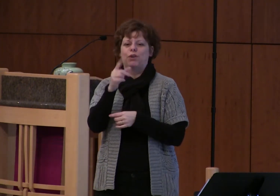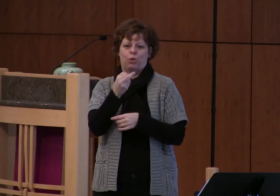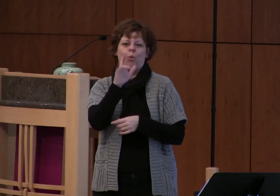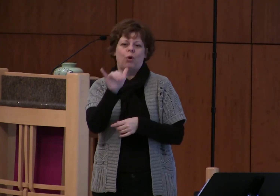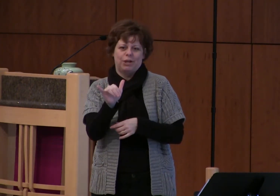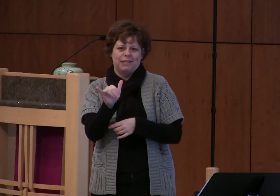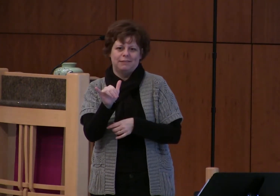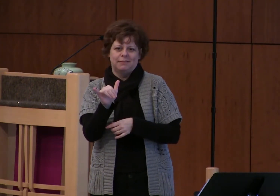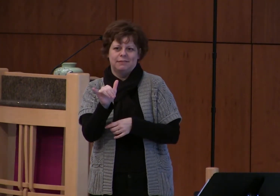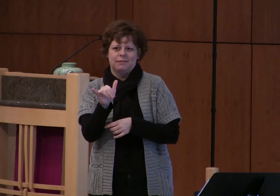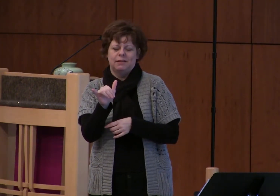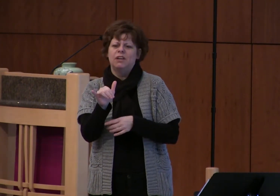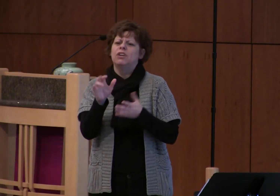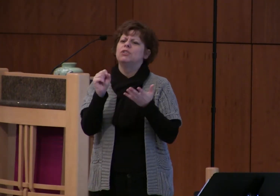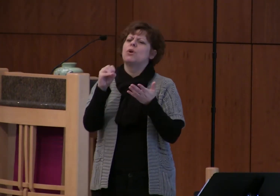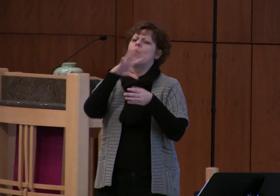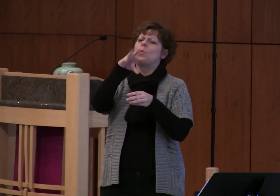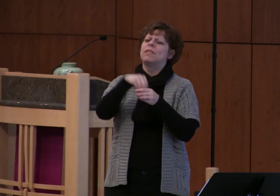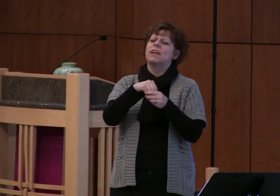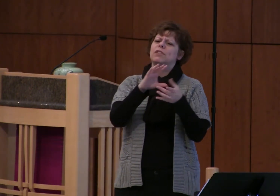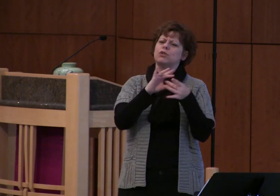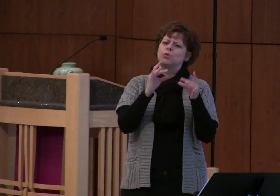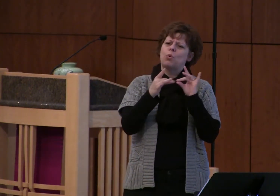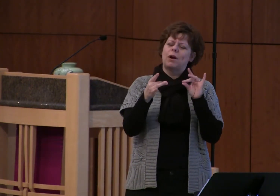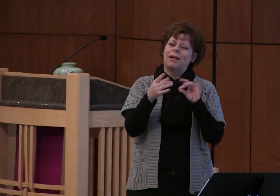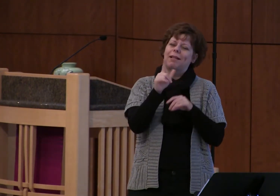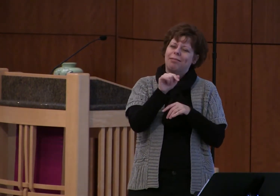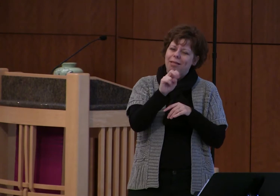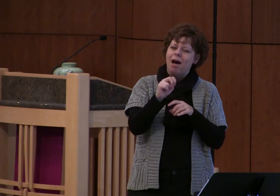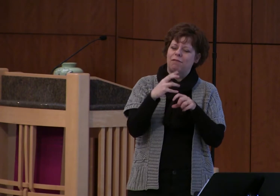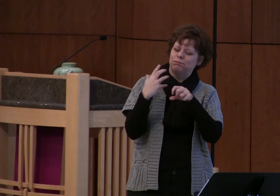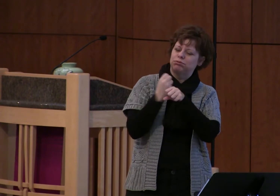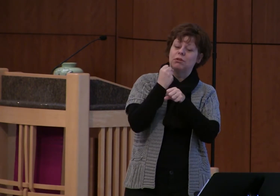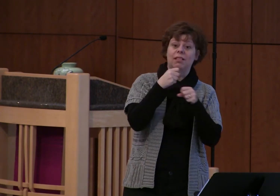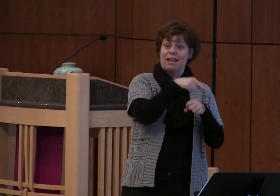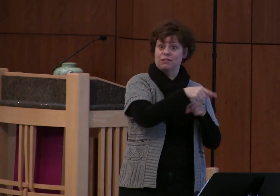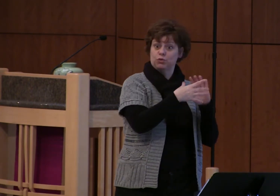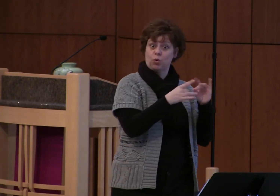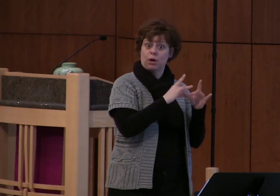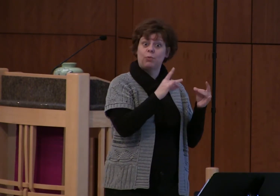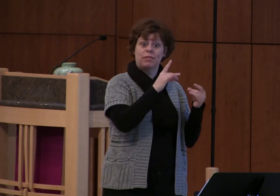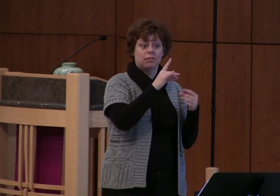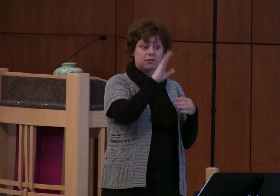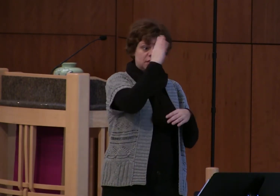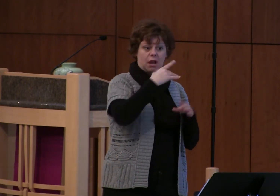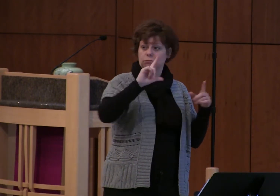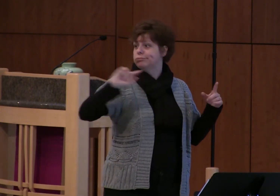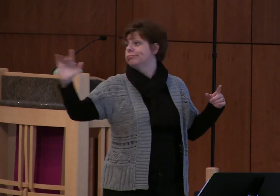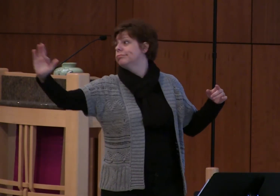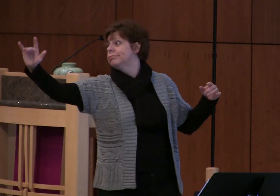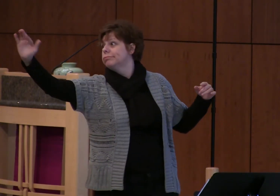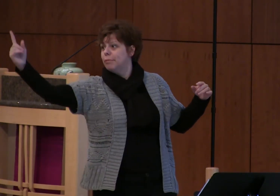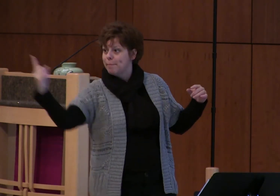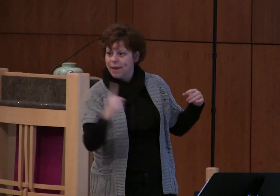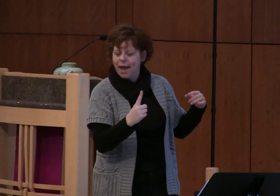and so in the parable love won when the Father welcomed home back into his heart the Son